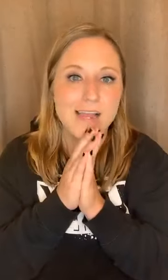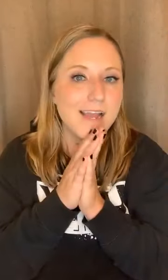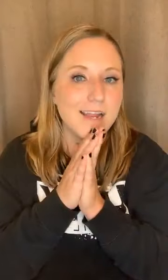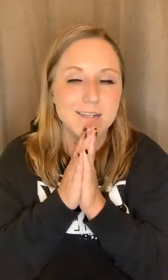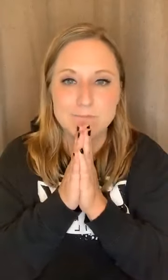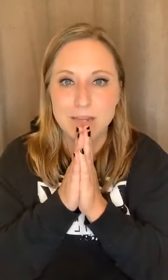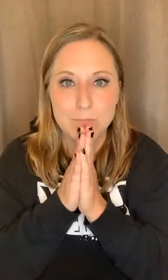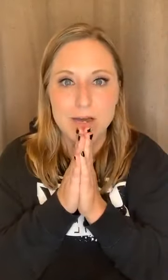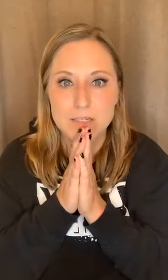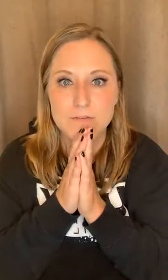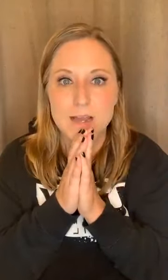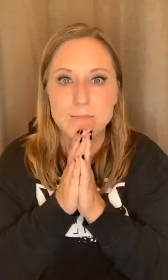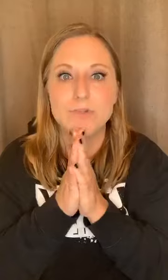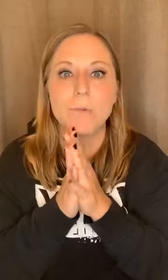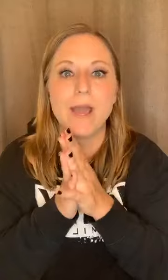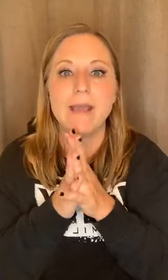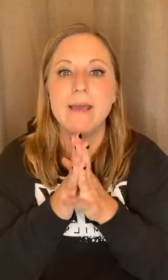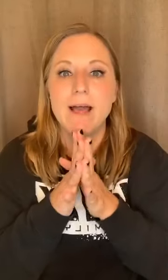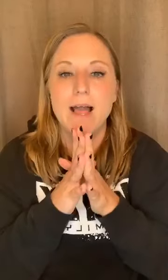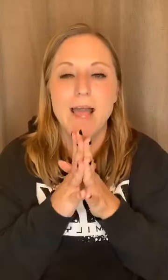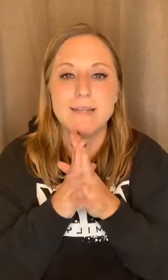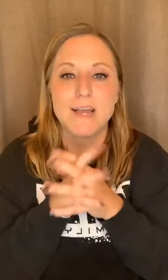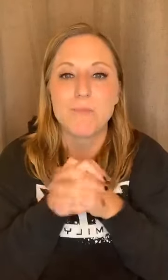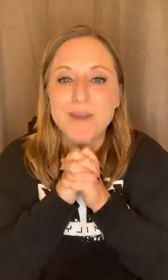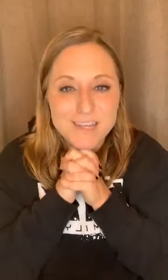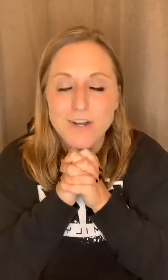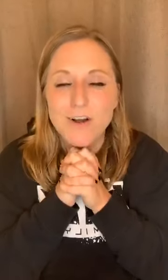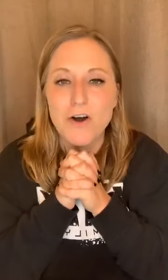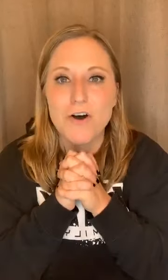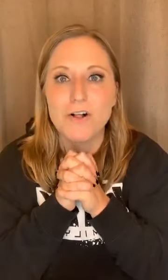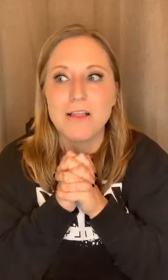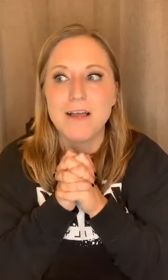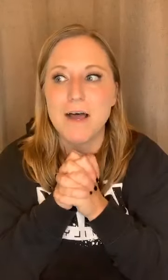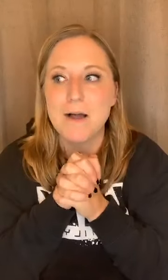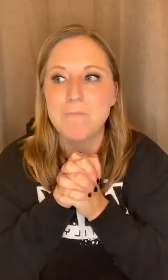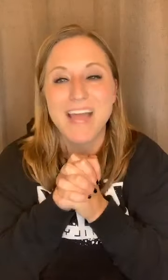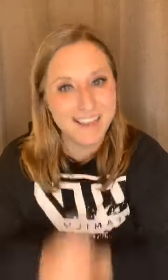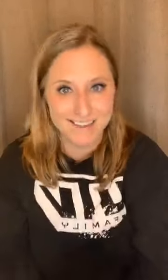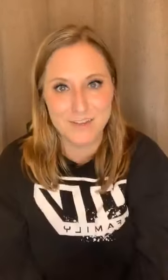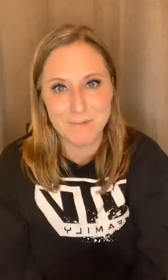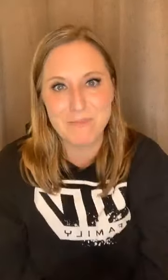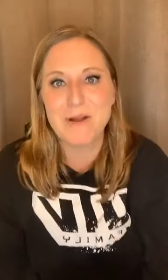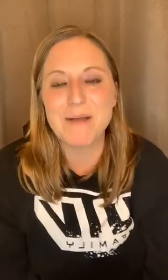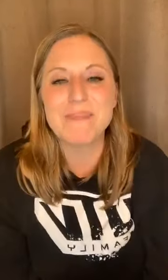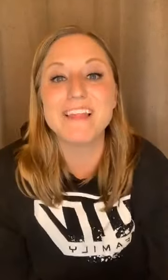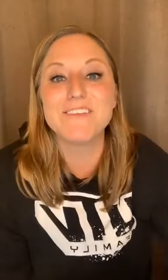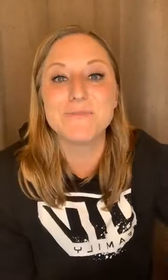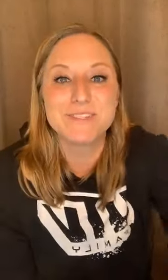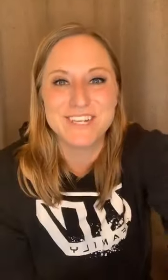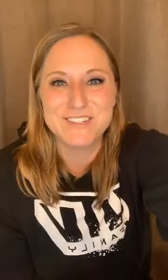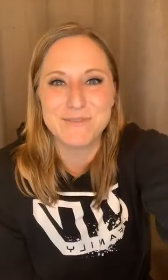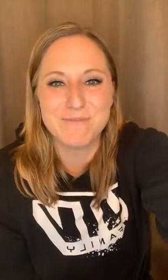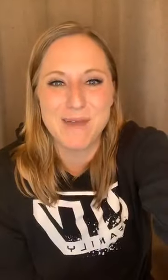in, in positive vibes your way. And I hope you guys are all, um, hanging in there. All right. I love you. We'll talk to you soon. Bye.